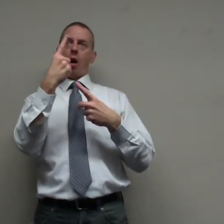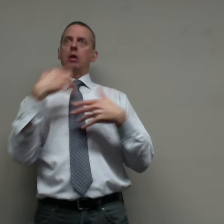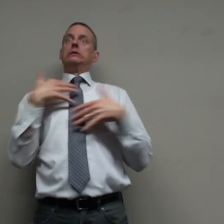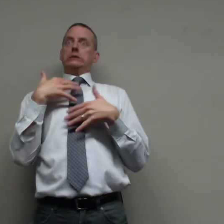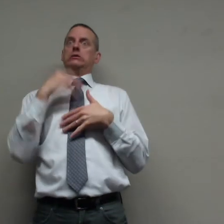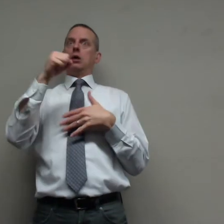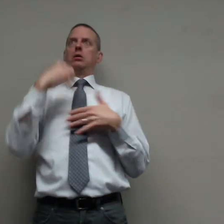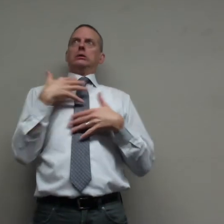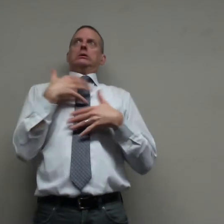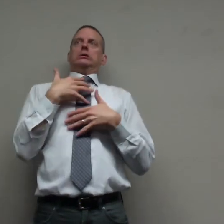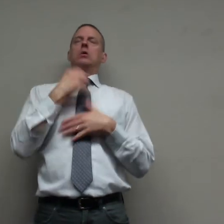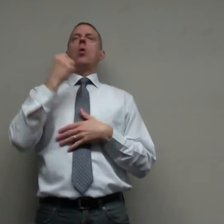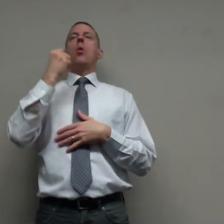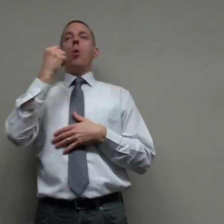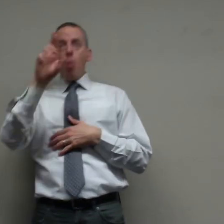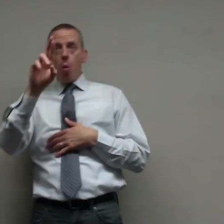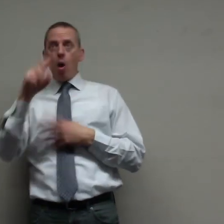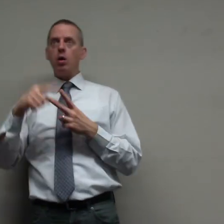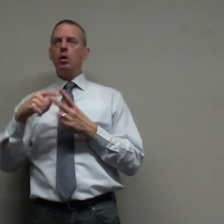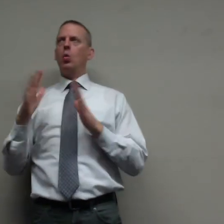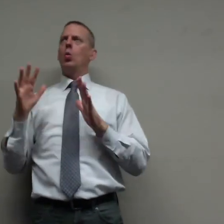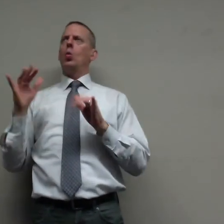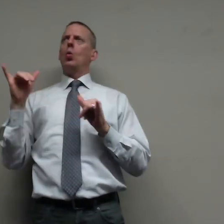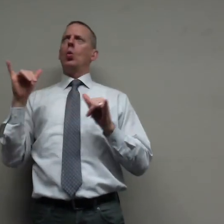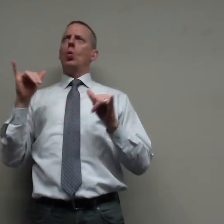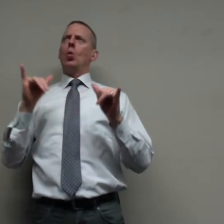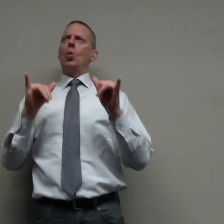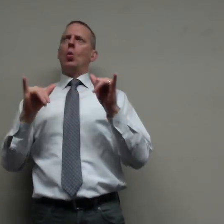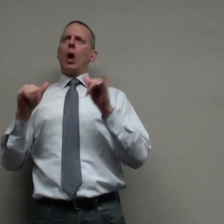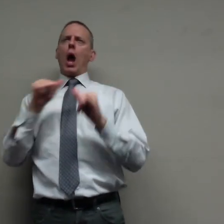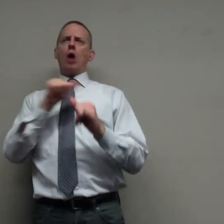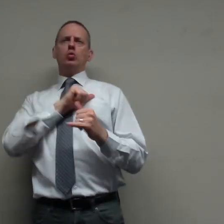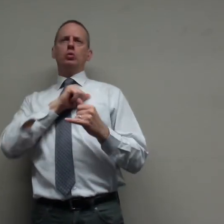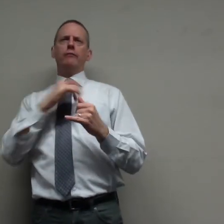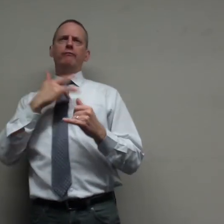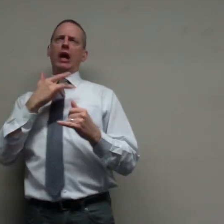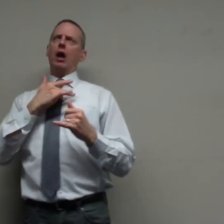one is fear like actual fear like I've been afraid and the other one is awe